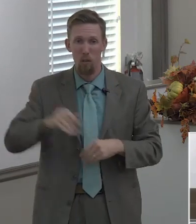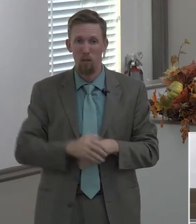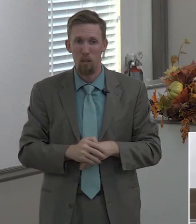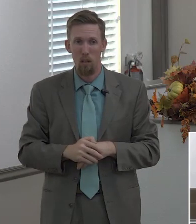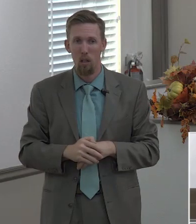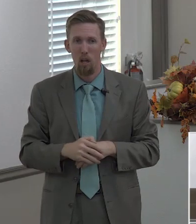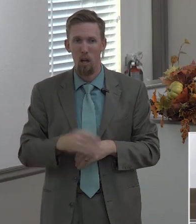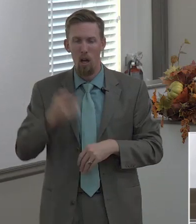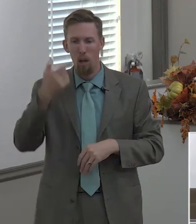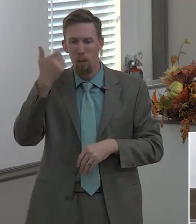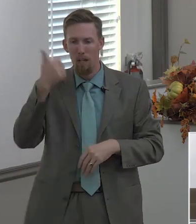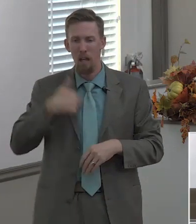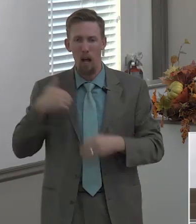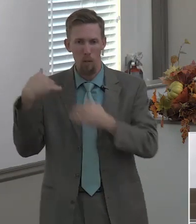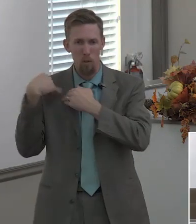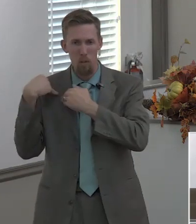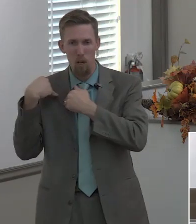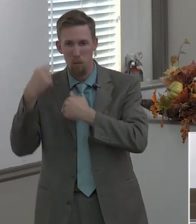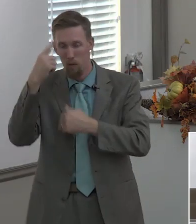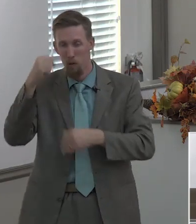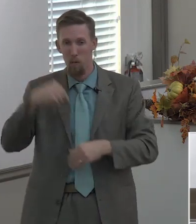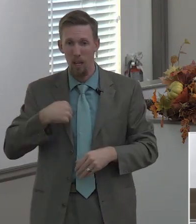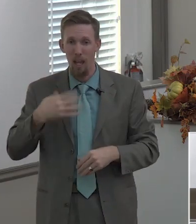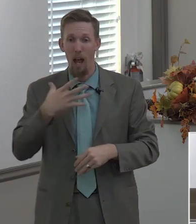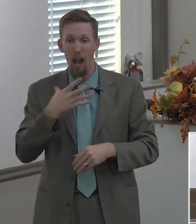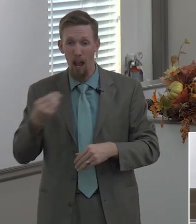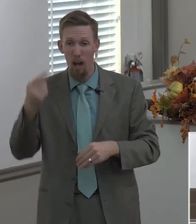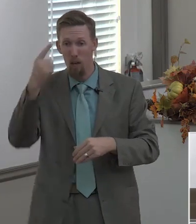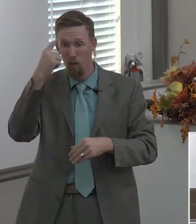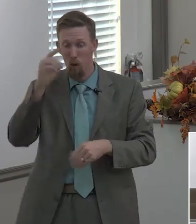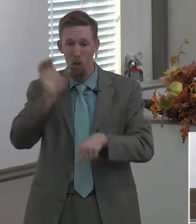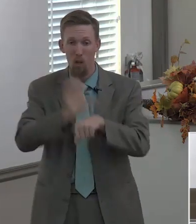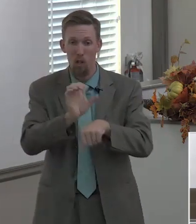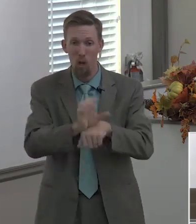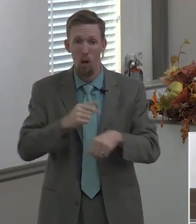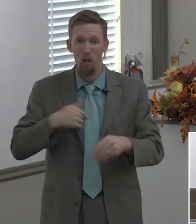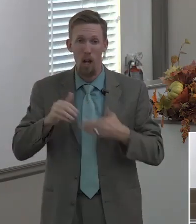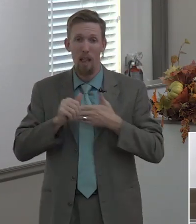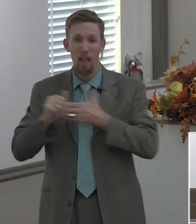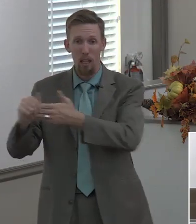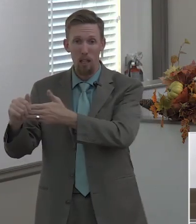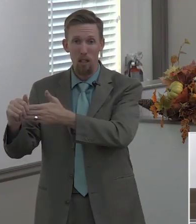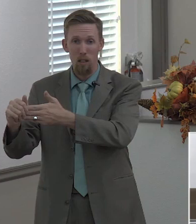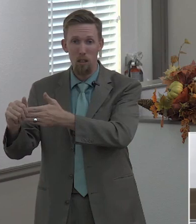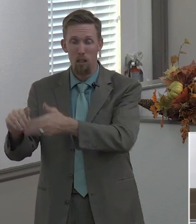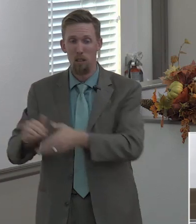because i'll give an account for gary randall but i'll give an account for every ministry i've been involved in